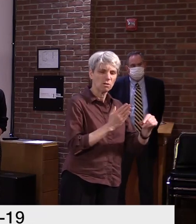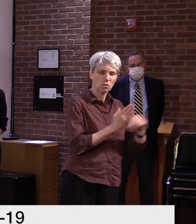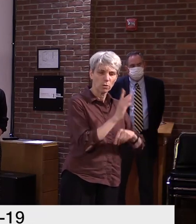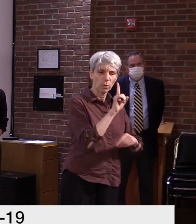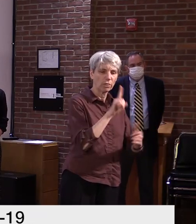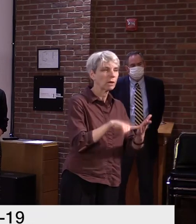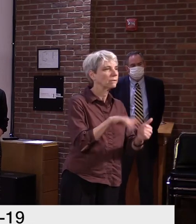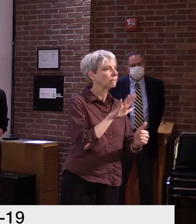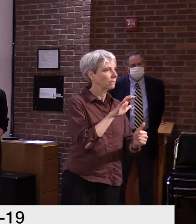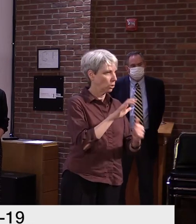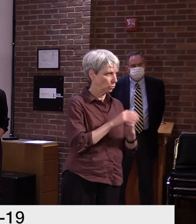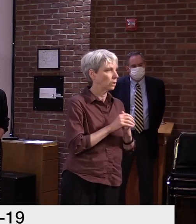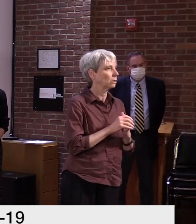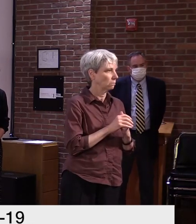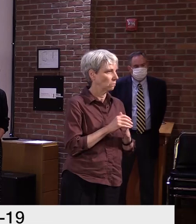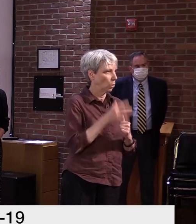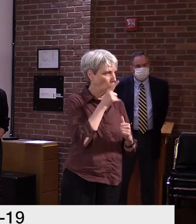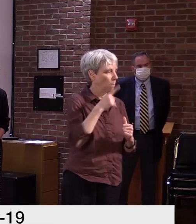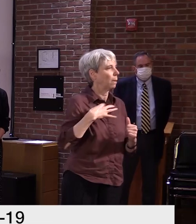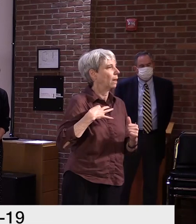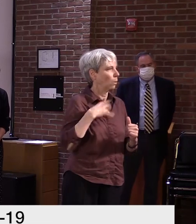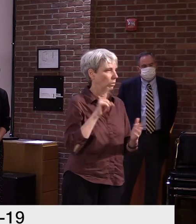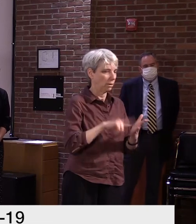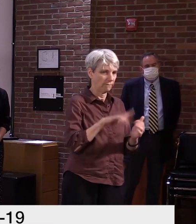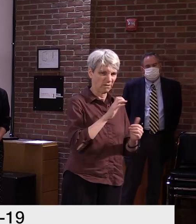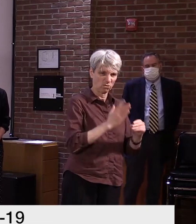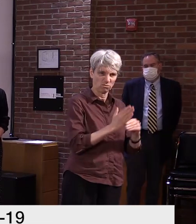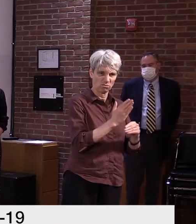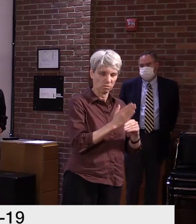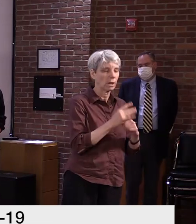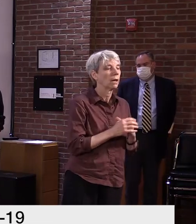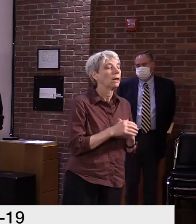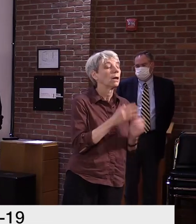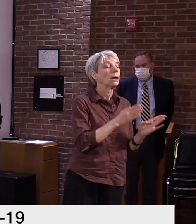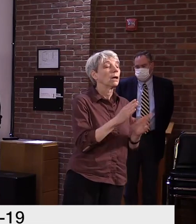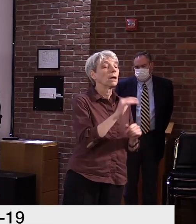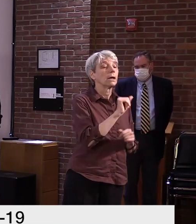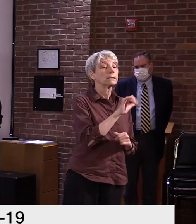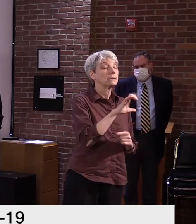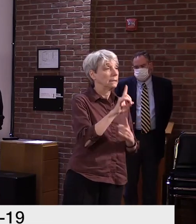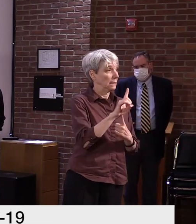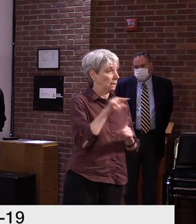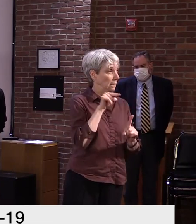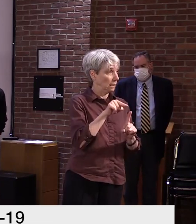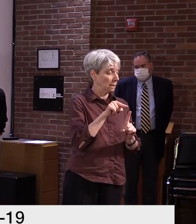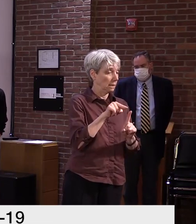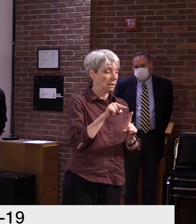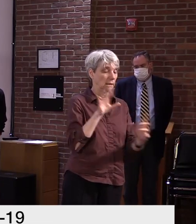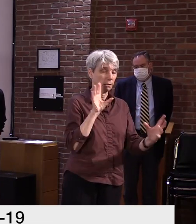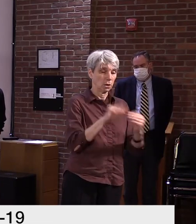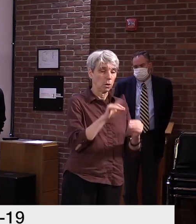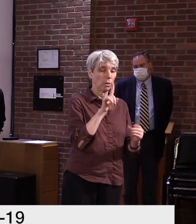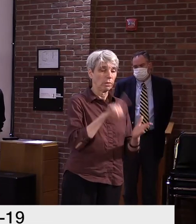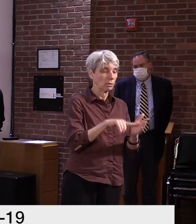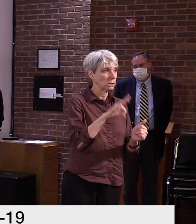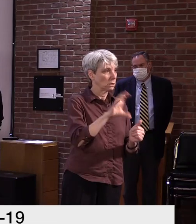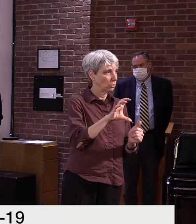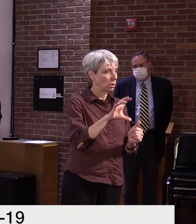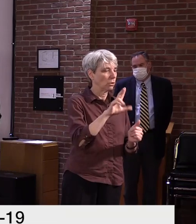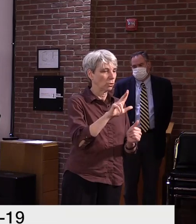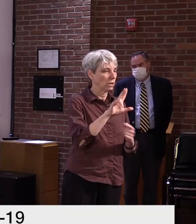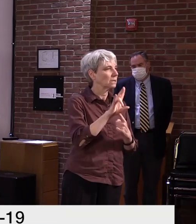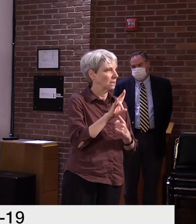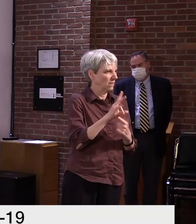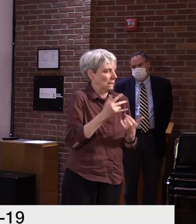,500 applicants and on the ACCD side, we have about 1,637 in